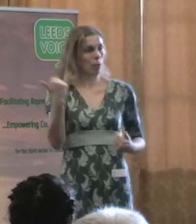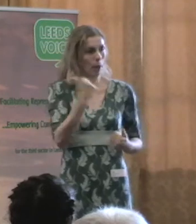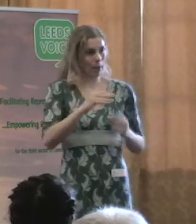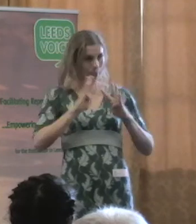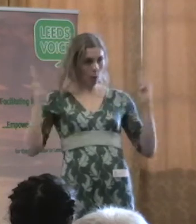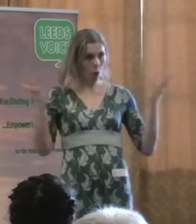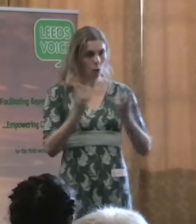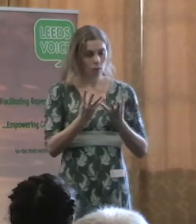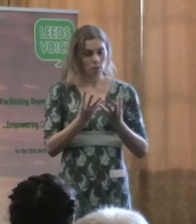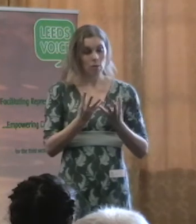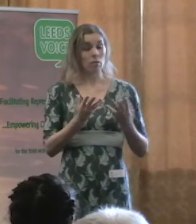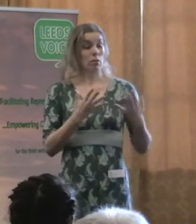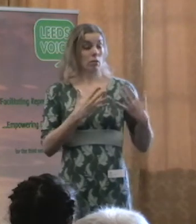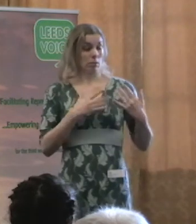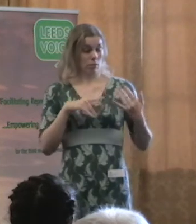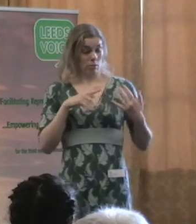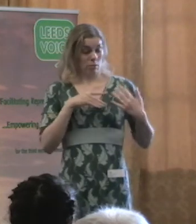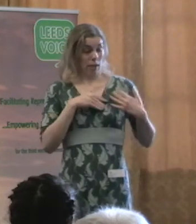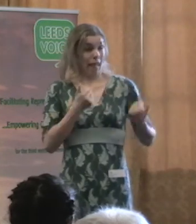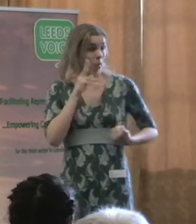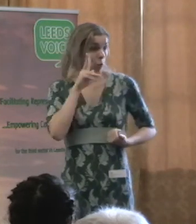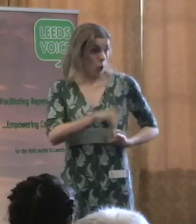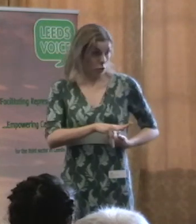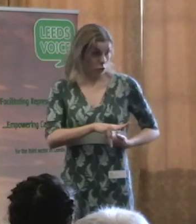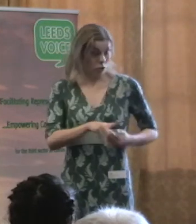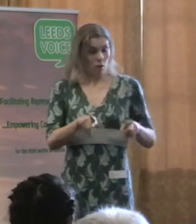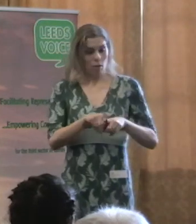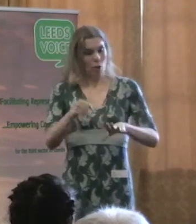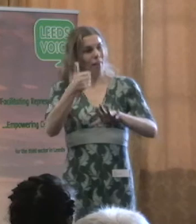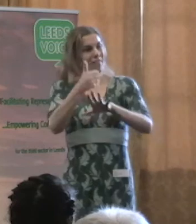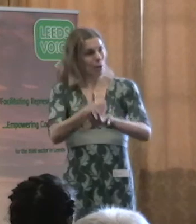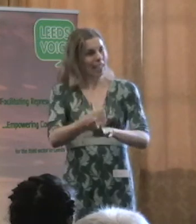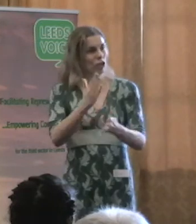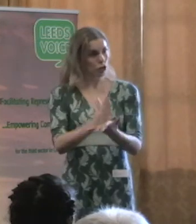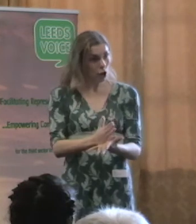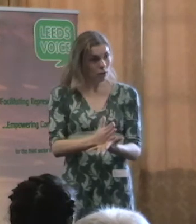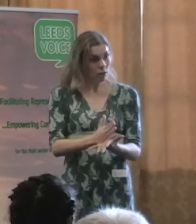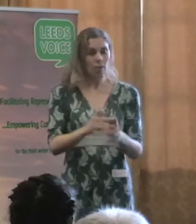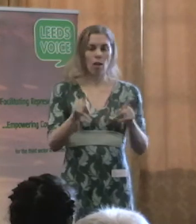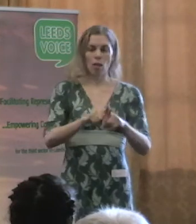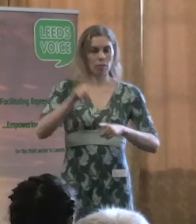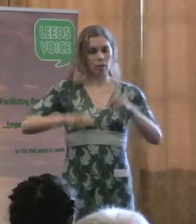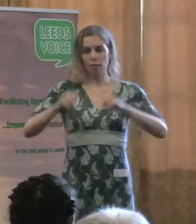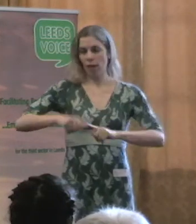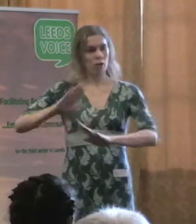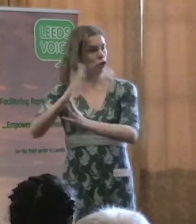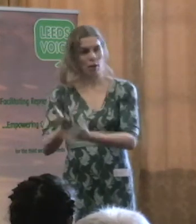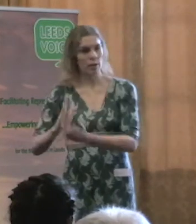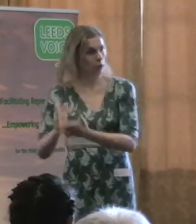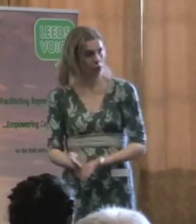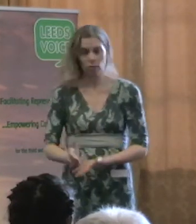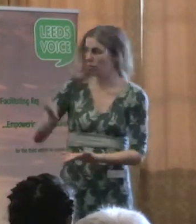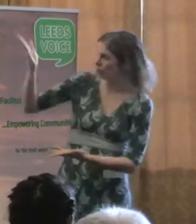Health Watch. And there will be foundation trusts and more service provisions. So, that's what the architecture is to look like